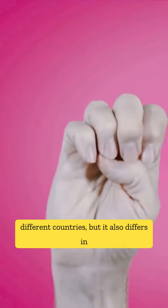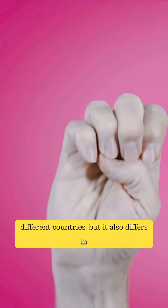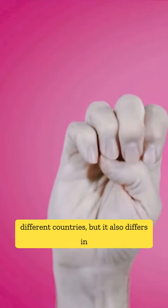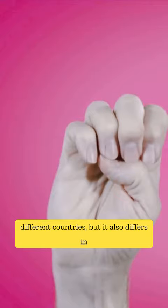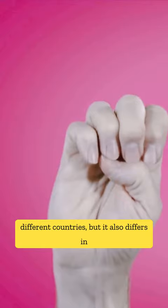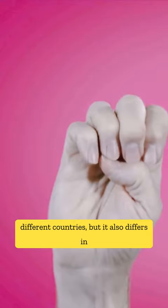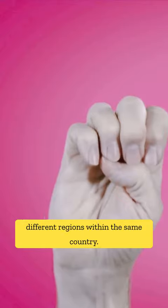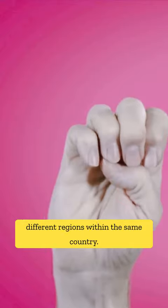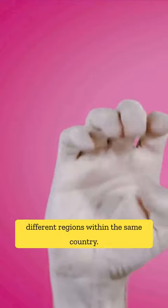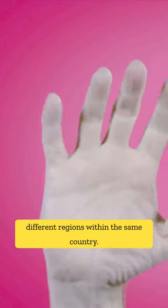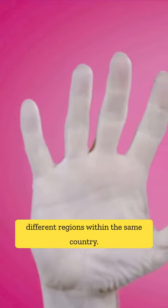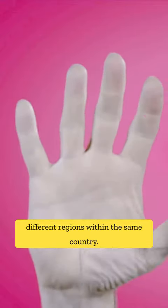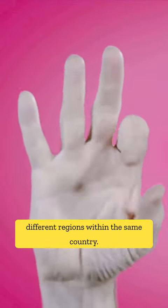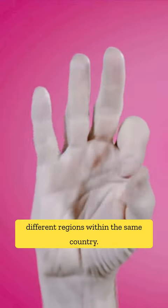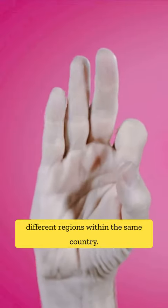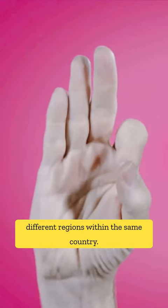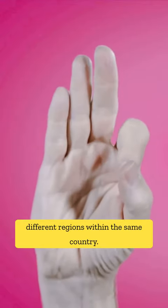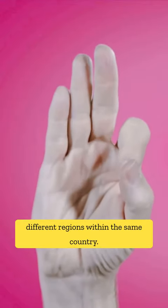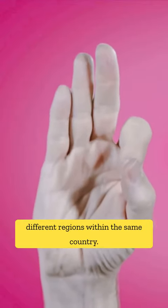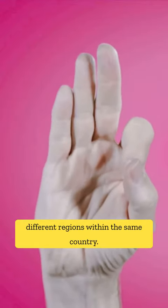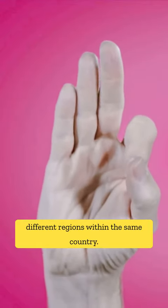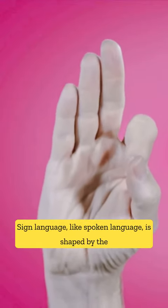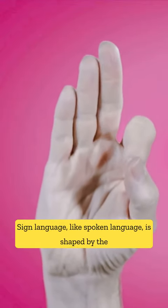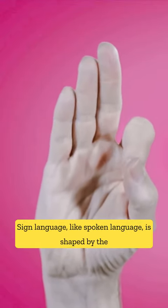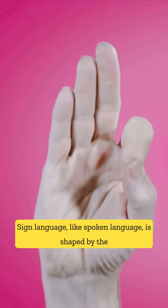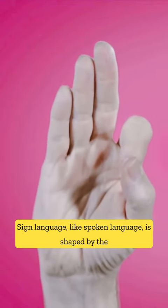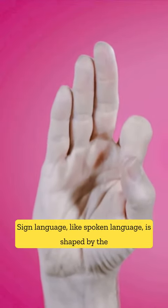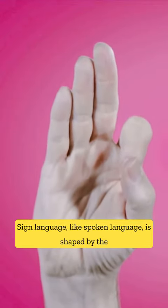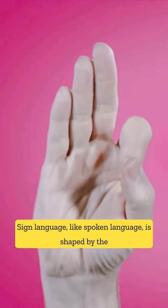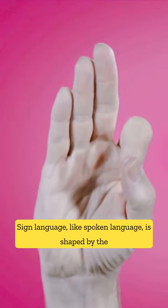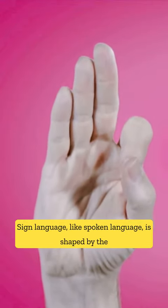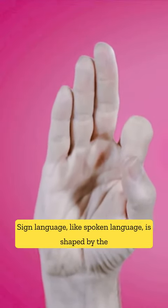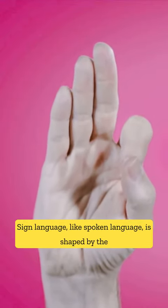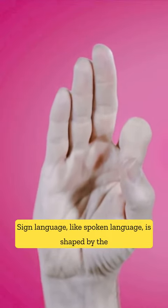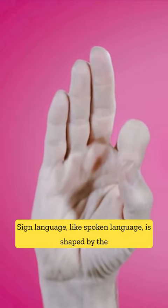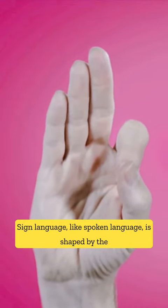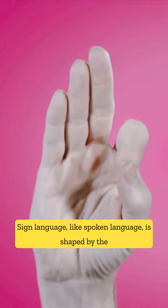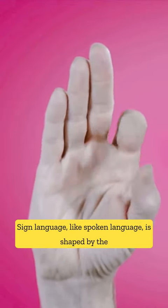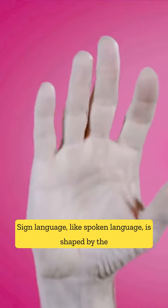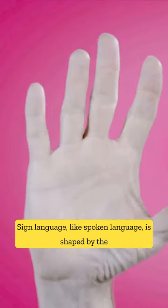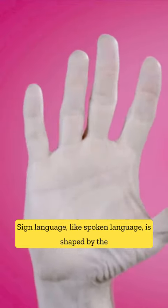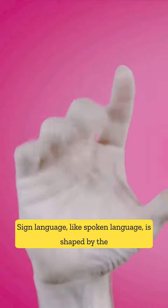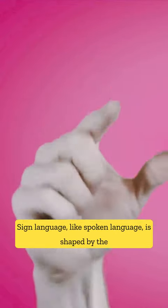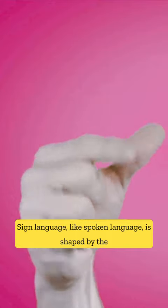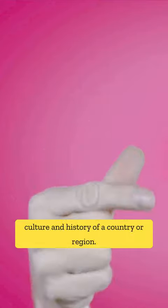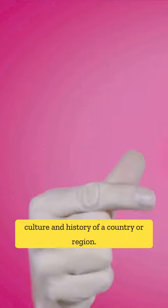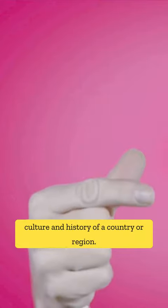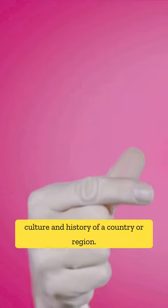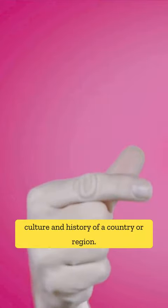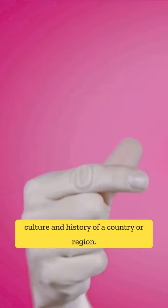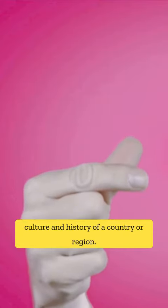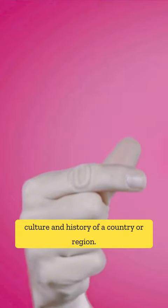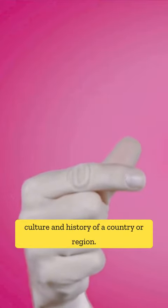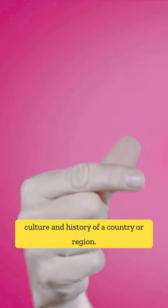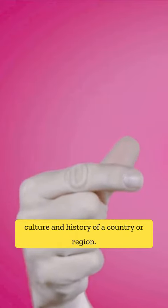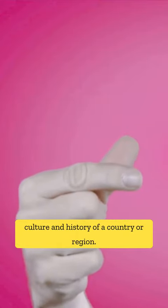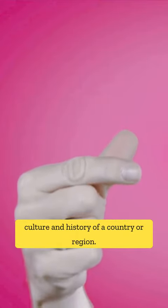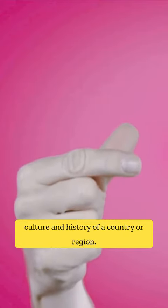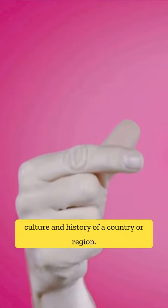differs in different regions within the same country. Sign language, like spoken language, is shaped by the culture and history of a country or region.